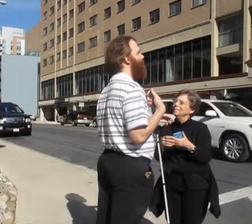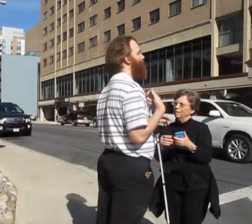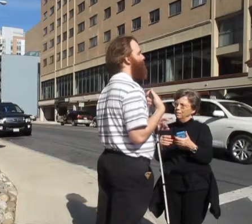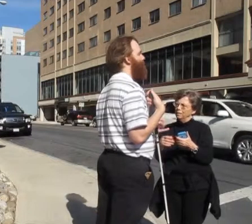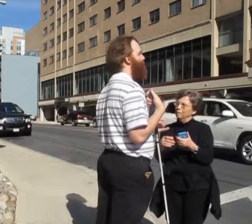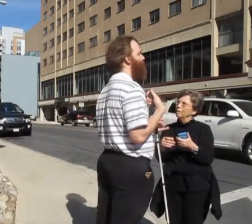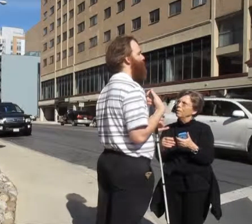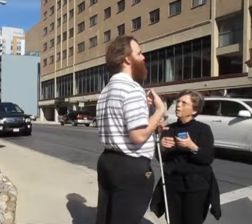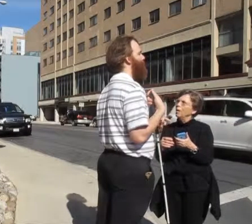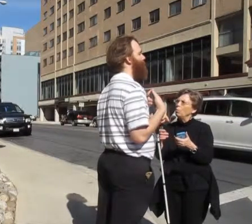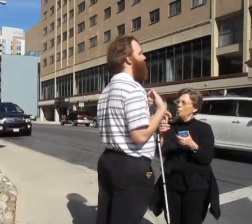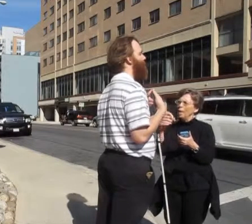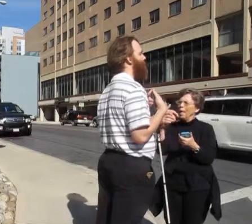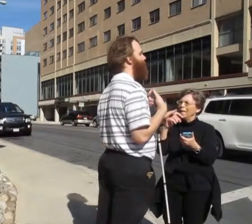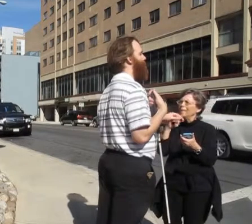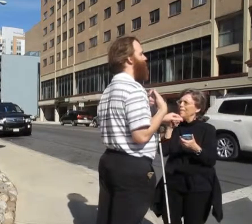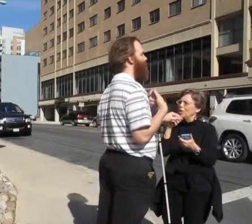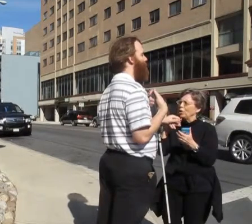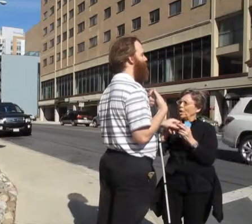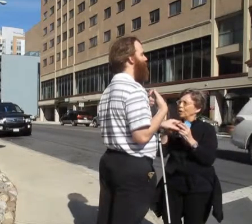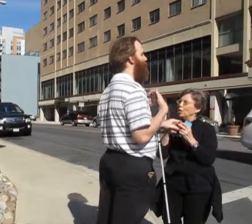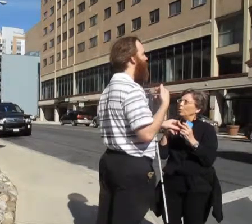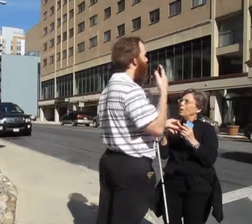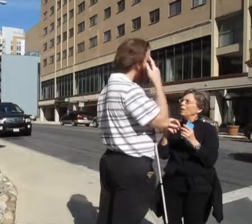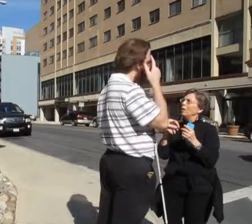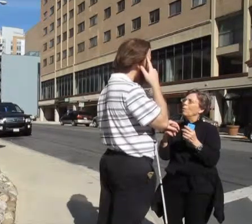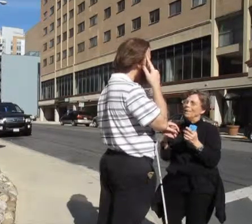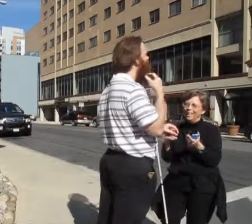Okay. Okay. I didn't start so... Oh, okay.